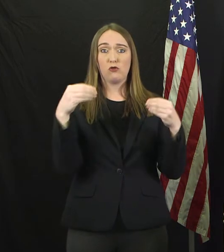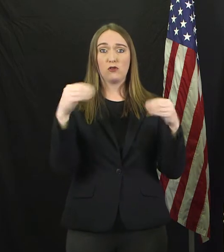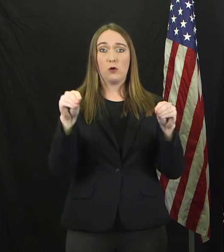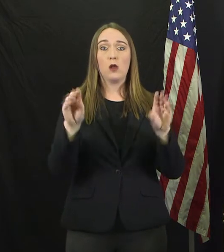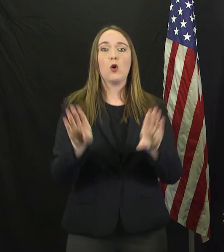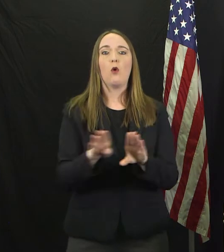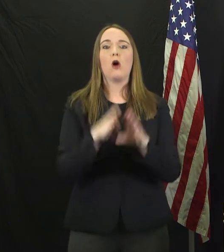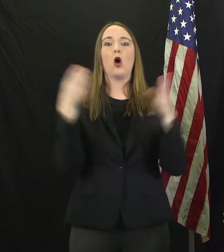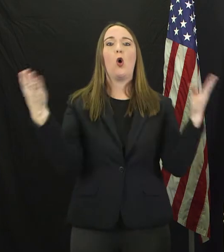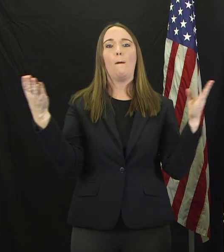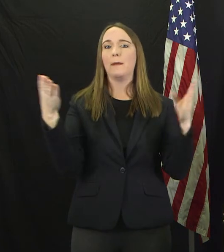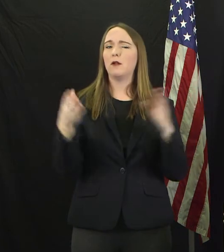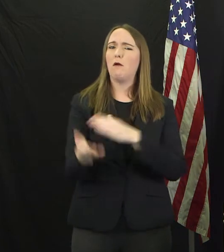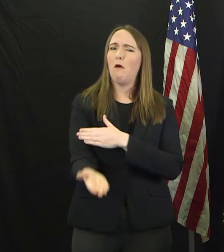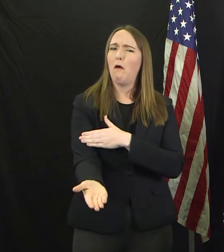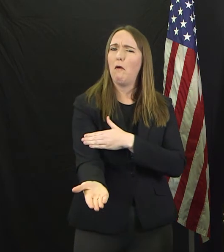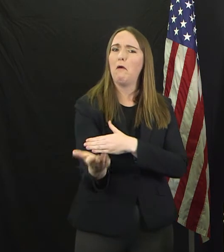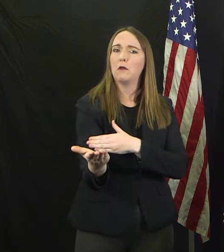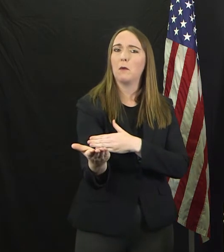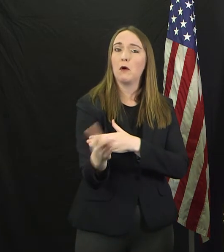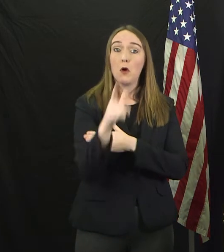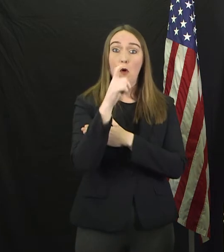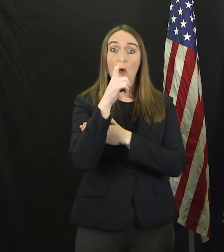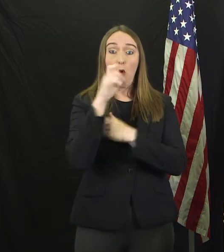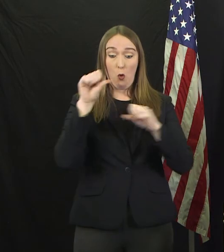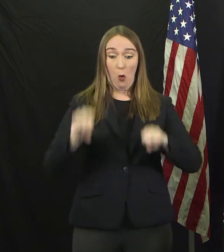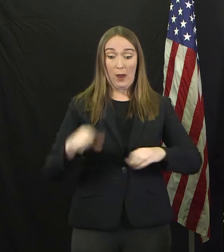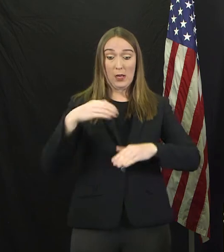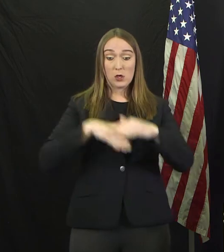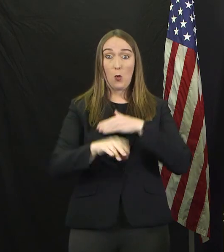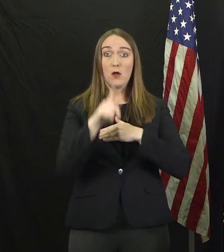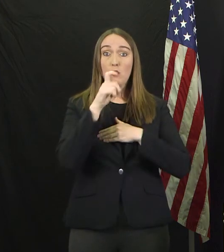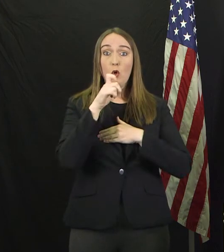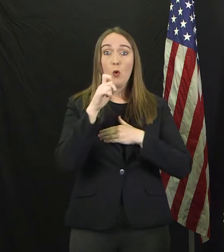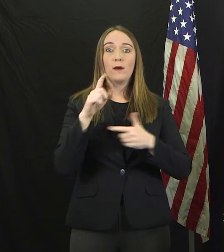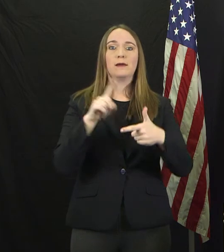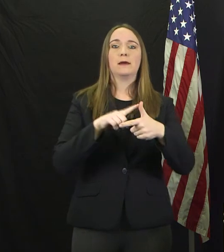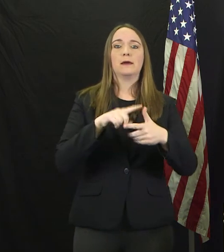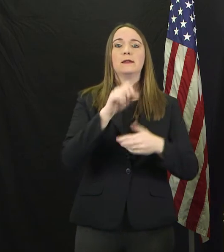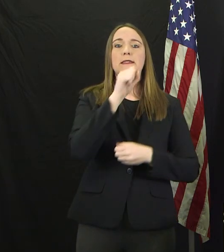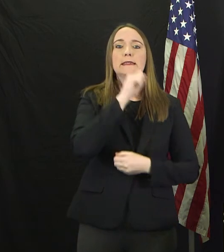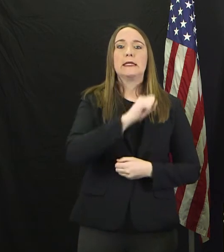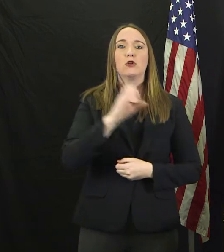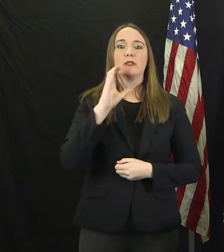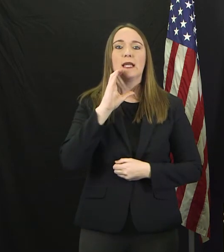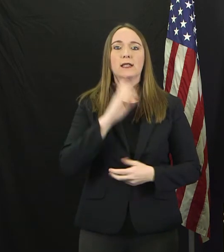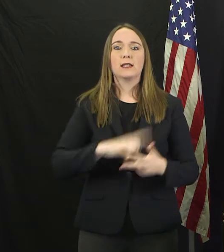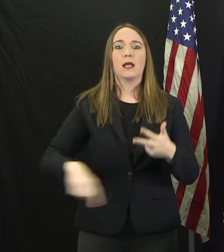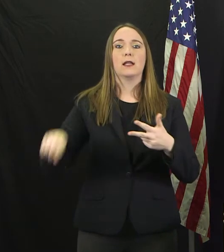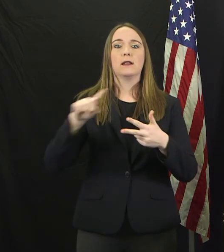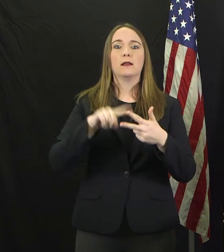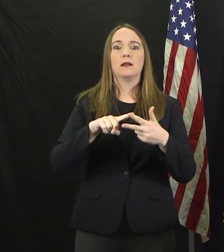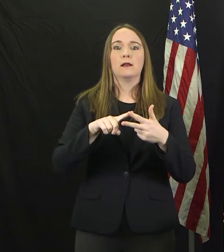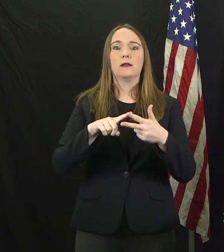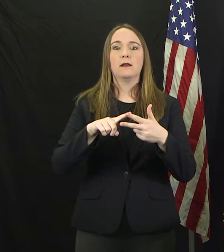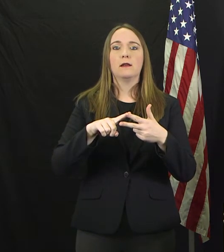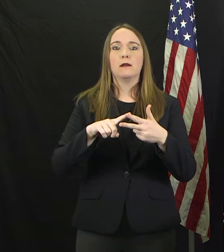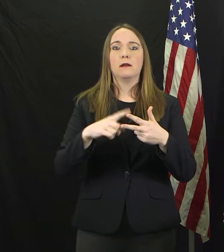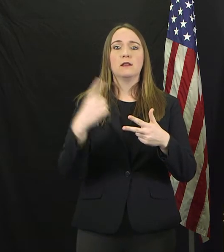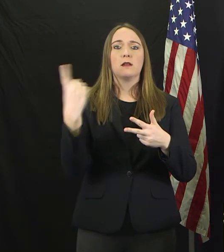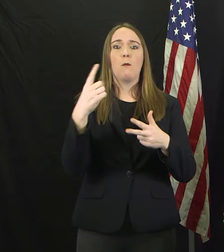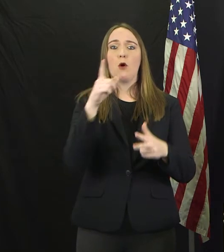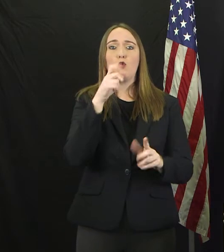with access for seniors, pregnant women, and anyone who's medically